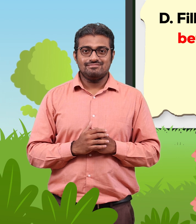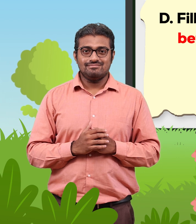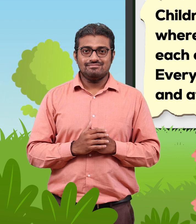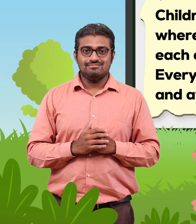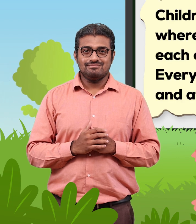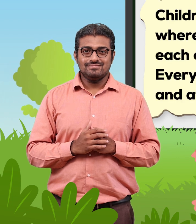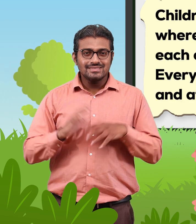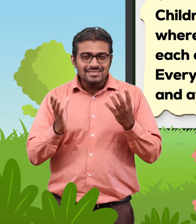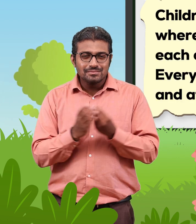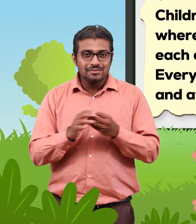Fill us play.